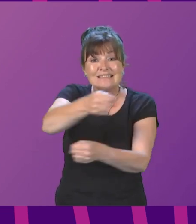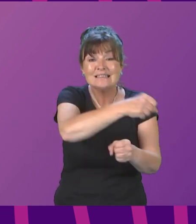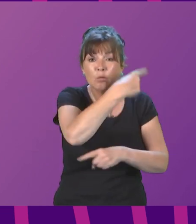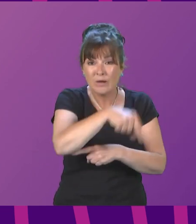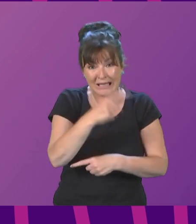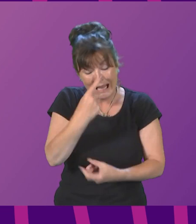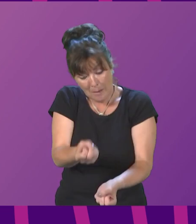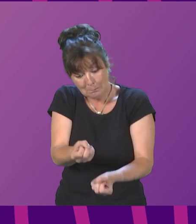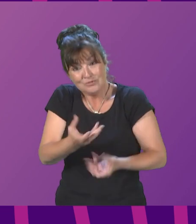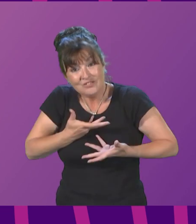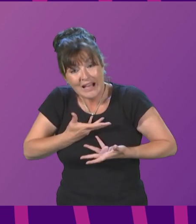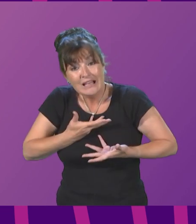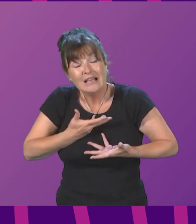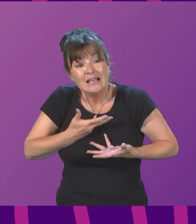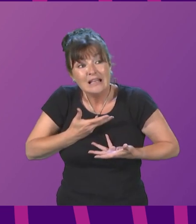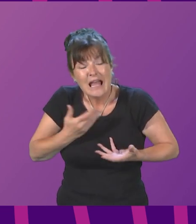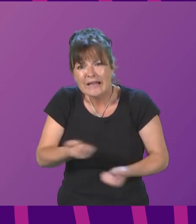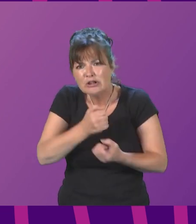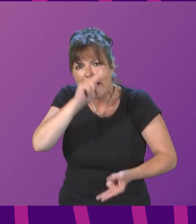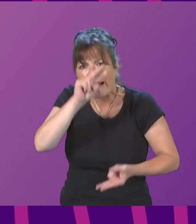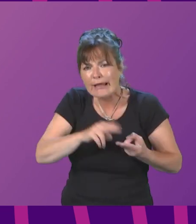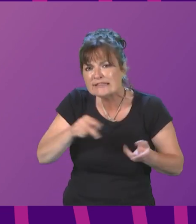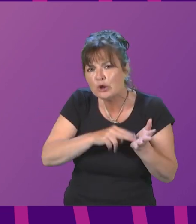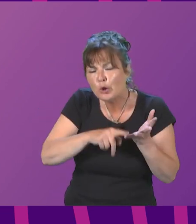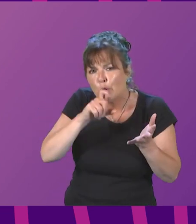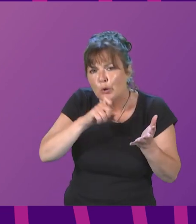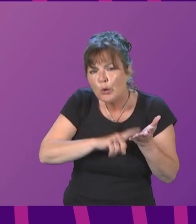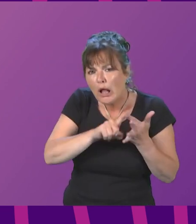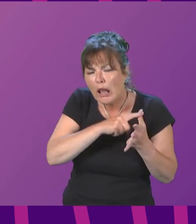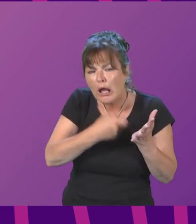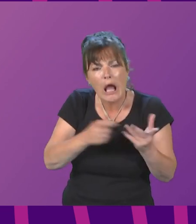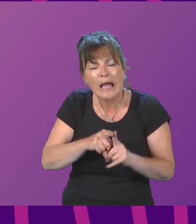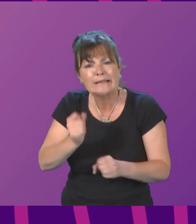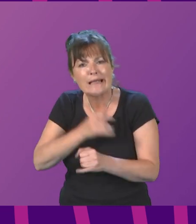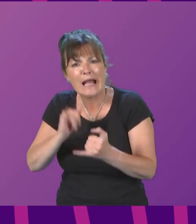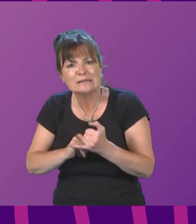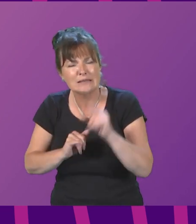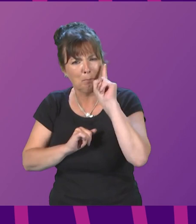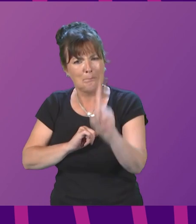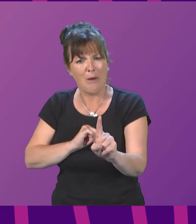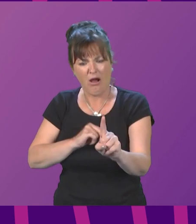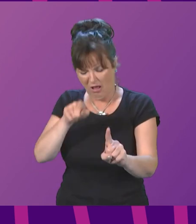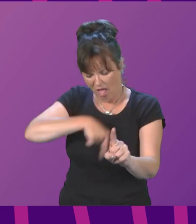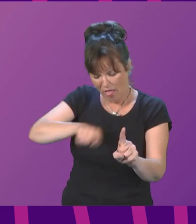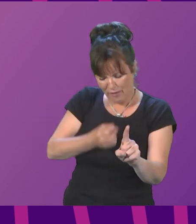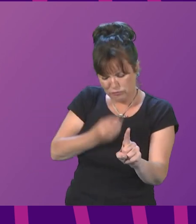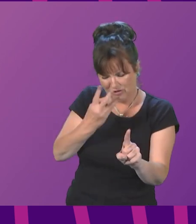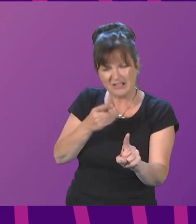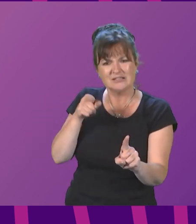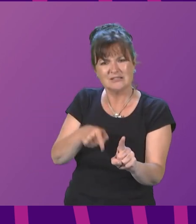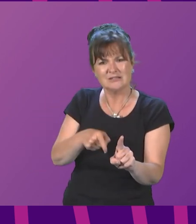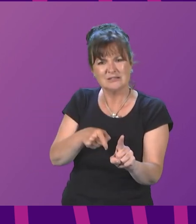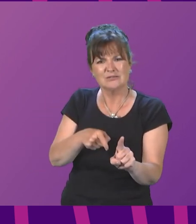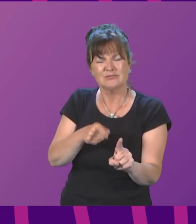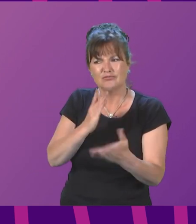or gas-fired power. And yet, the wholesale price of electricity in Britain is driven by gas, the most expensive form